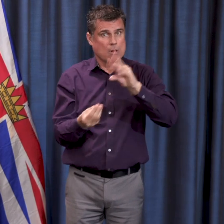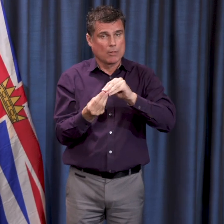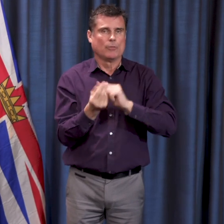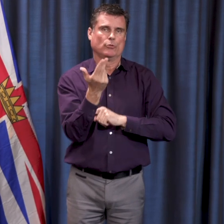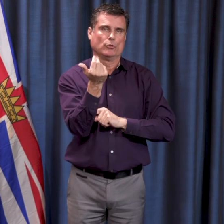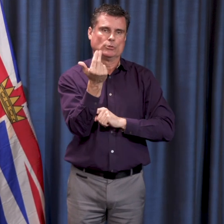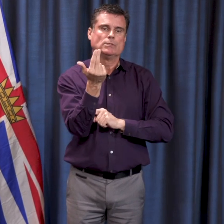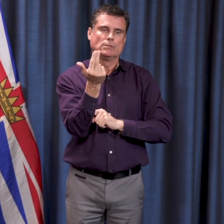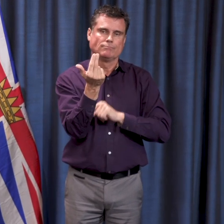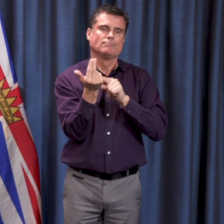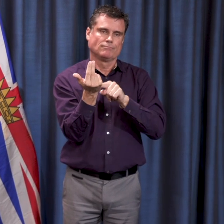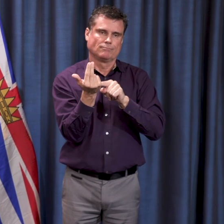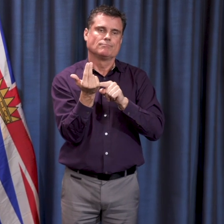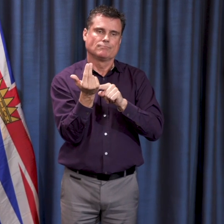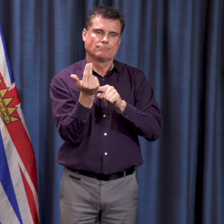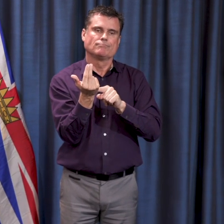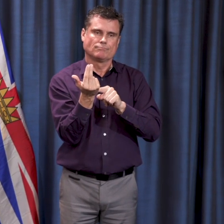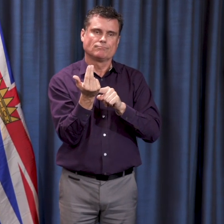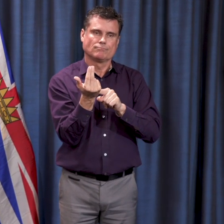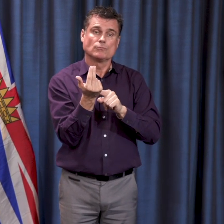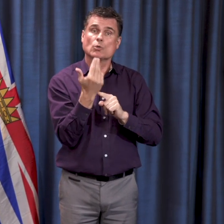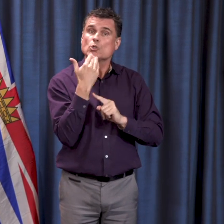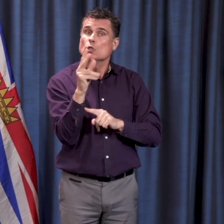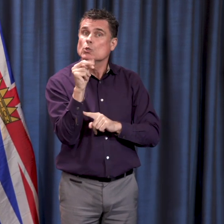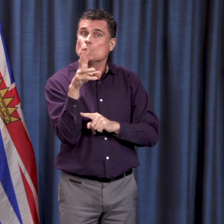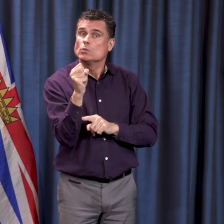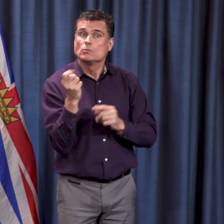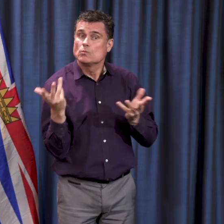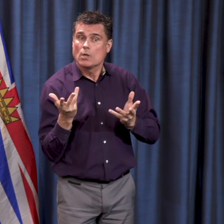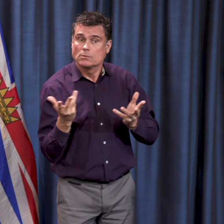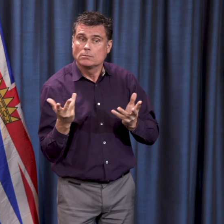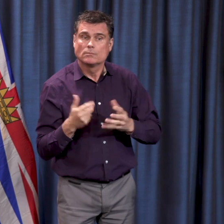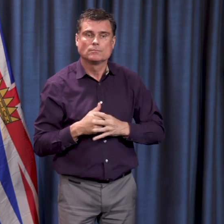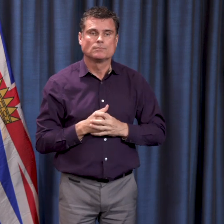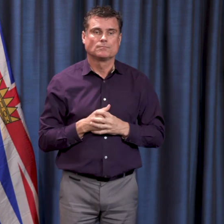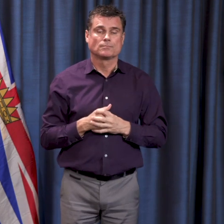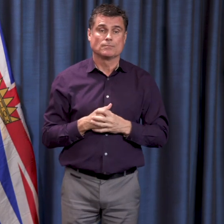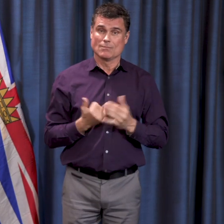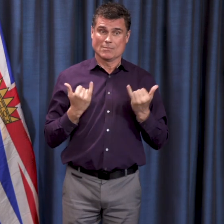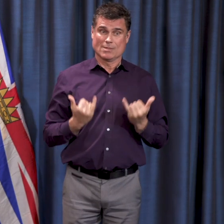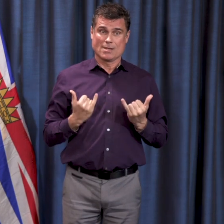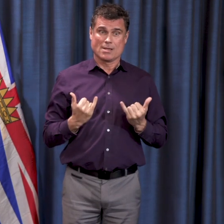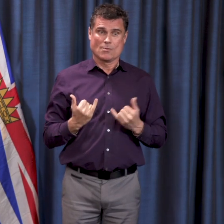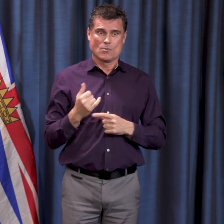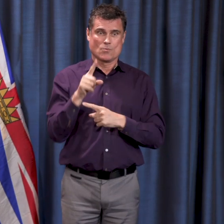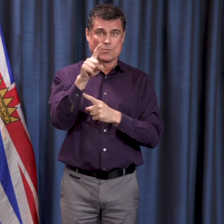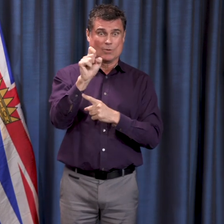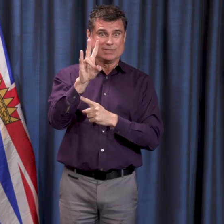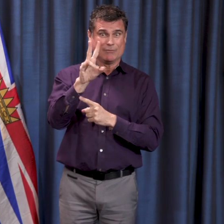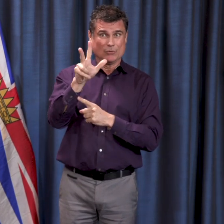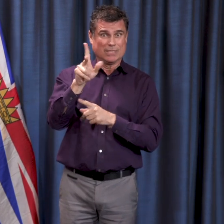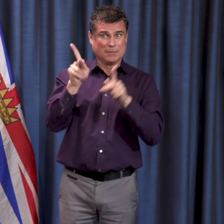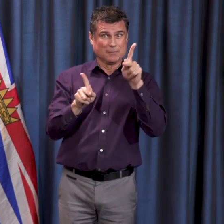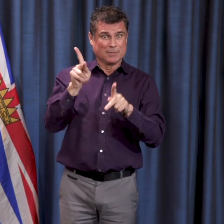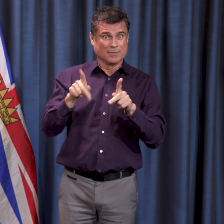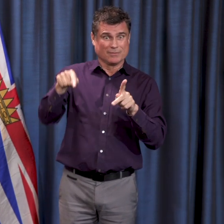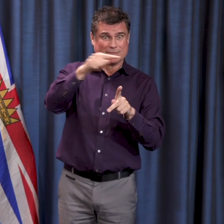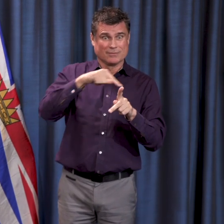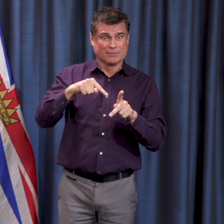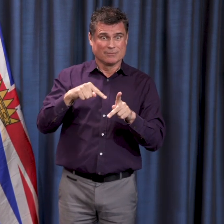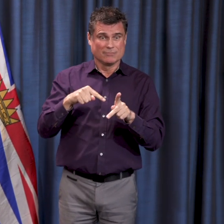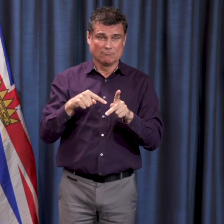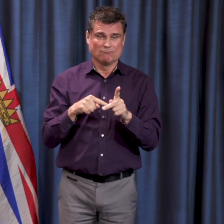really, the good news is we now have 173 people who have fully recovered from COVID-19.